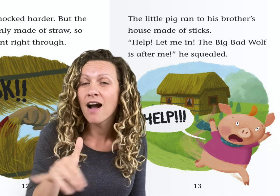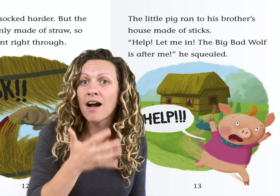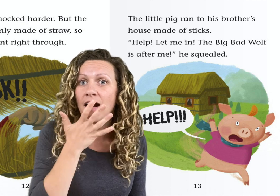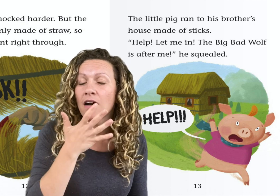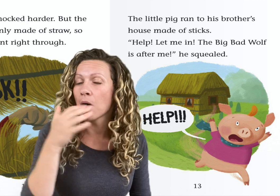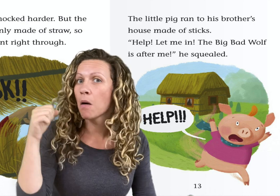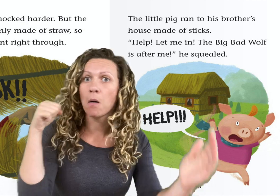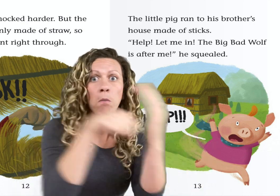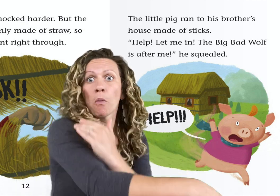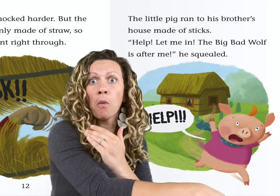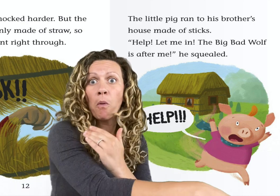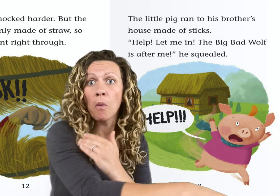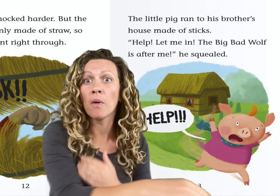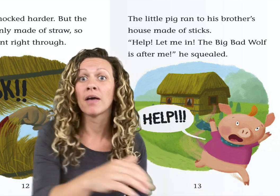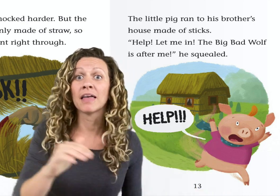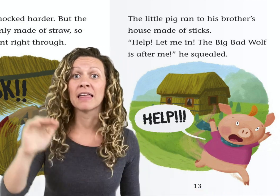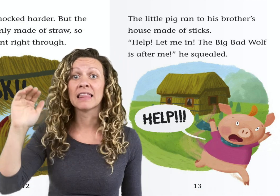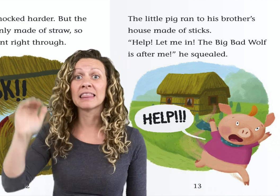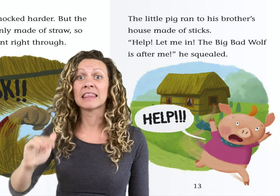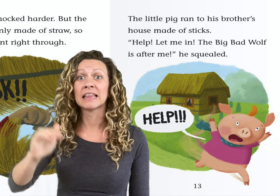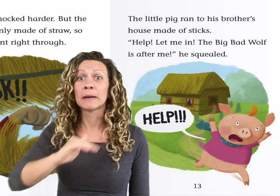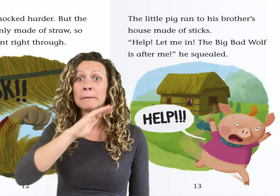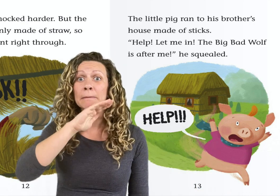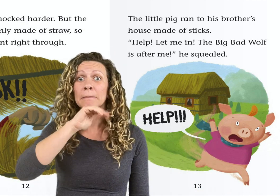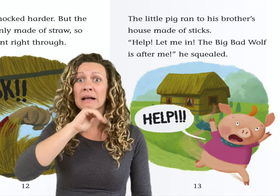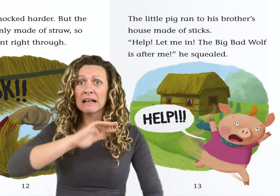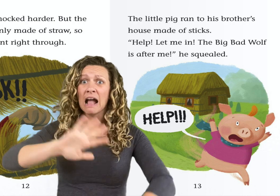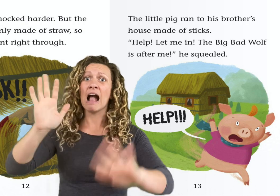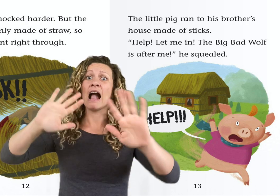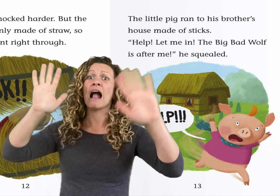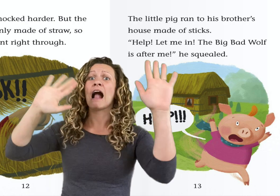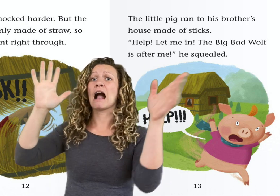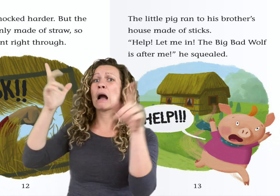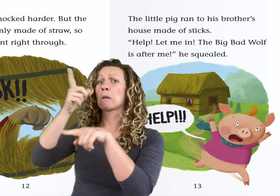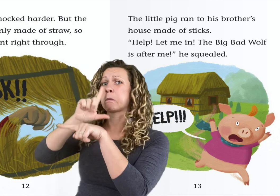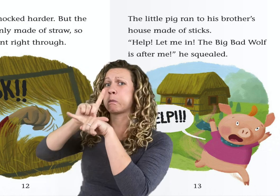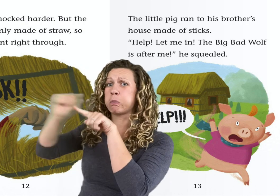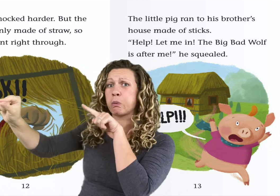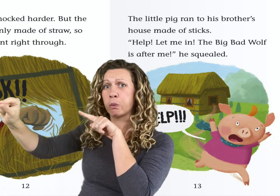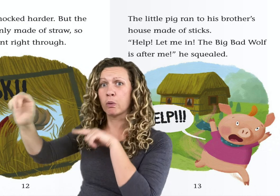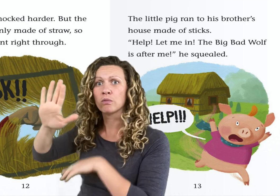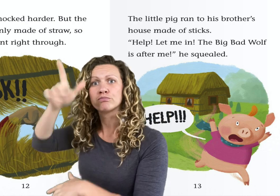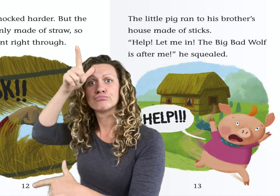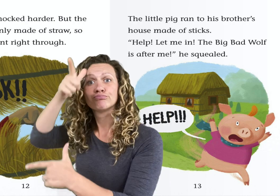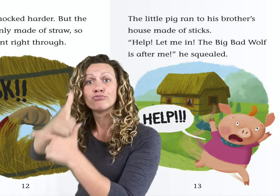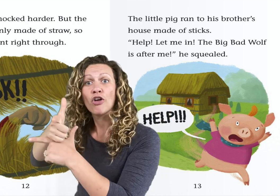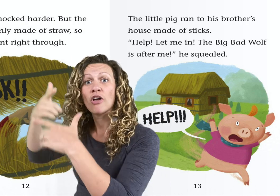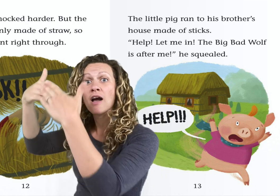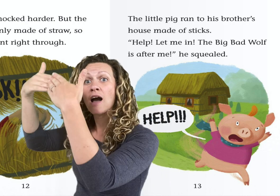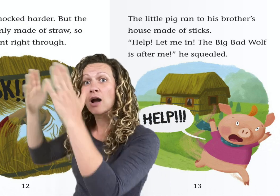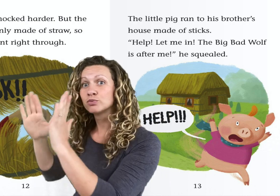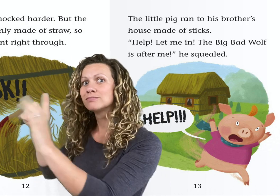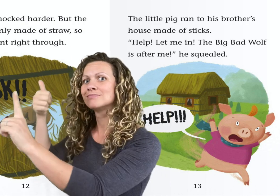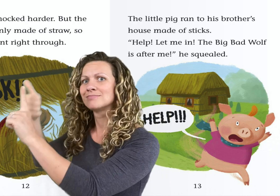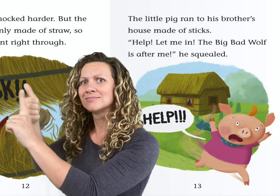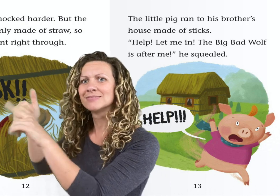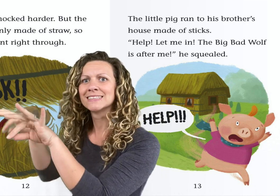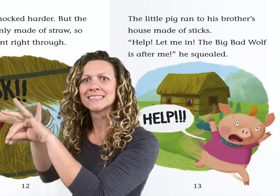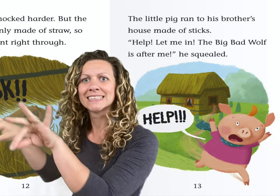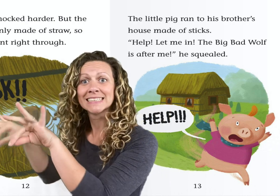like hay, so his paw went right through. The little pig ran to his brother's house made